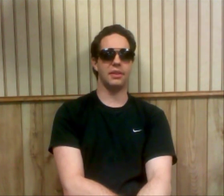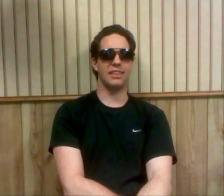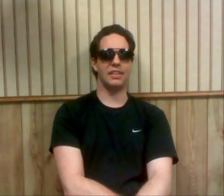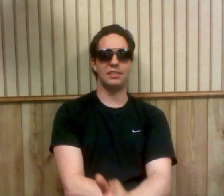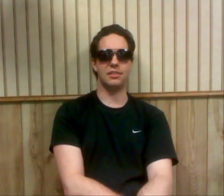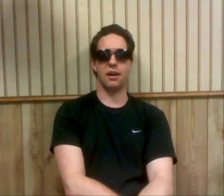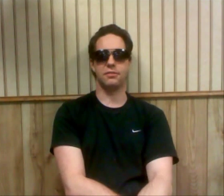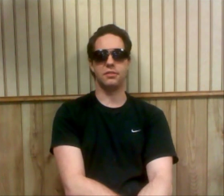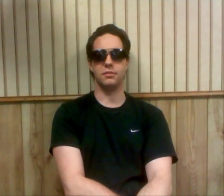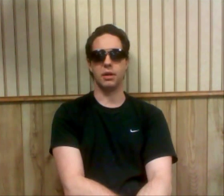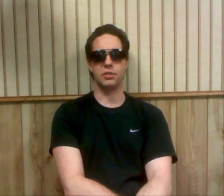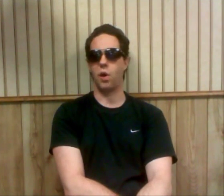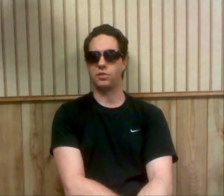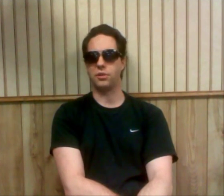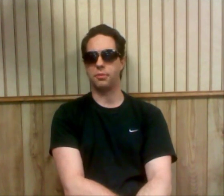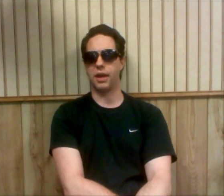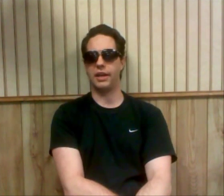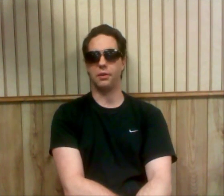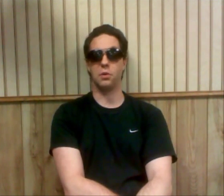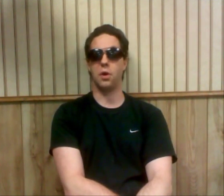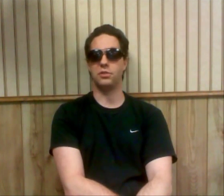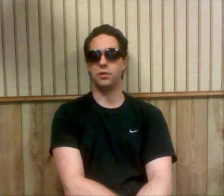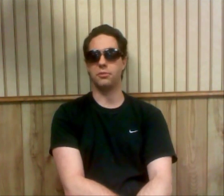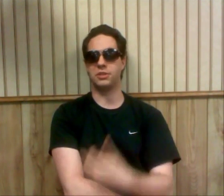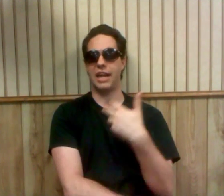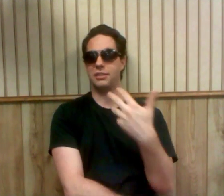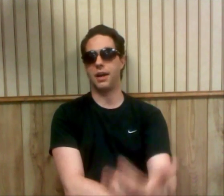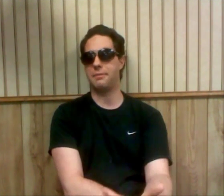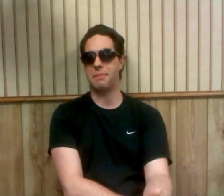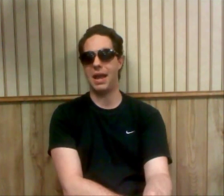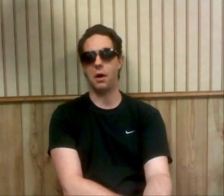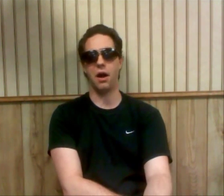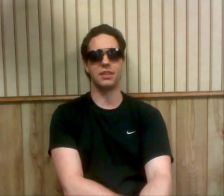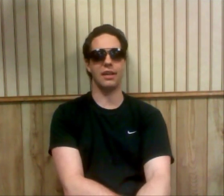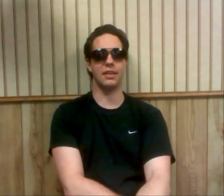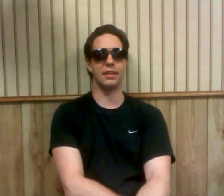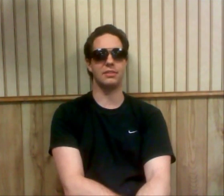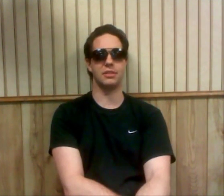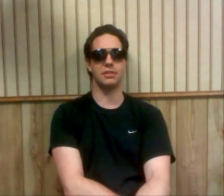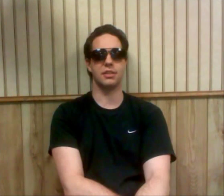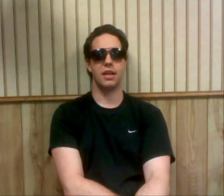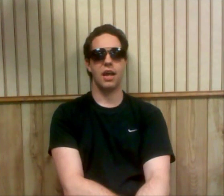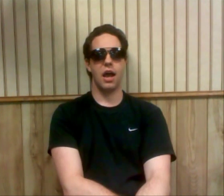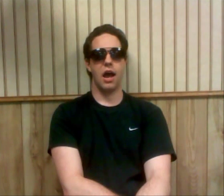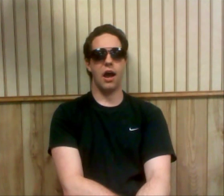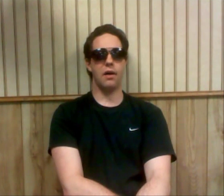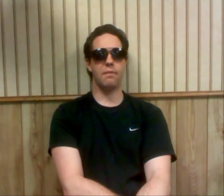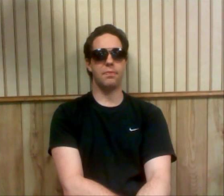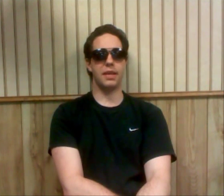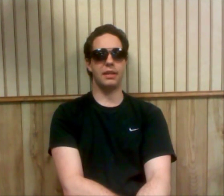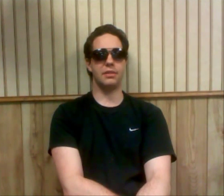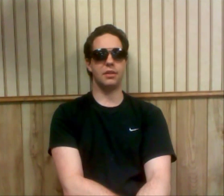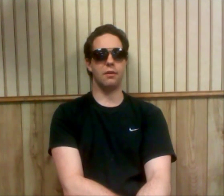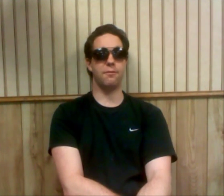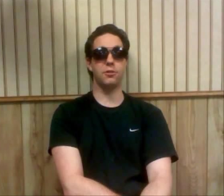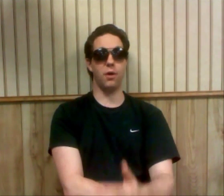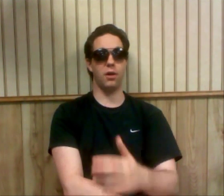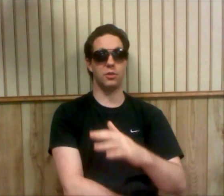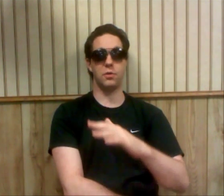think lends itself to much long-term planning or long-term satisfying payoffs. I think it's just, first of all, doing